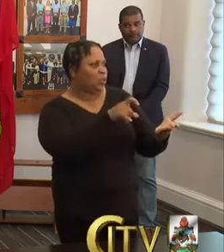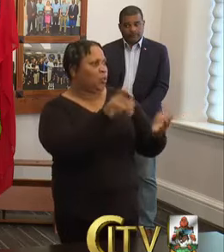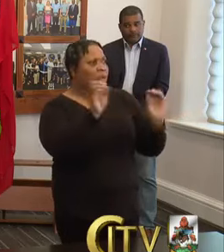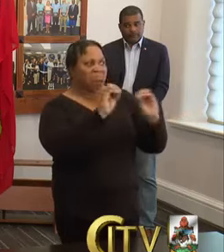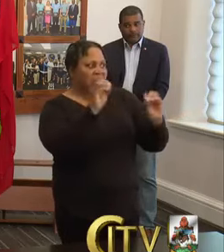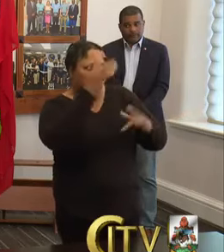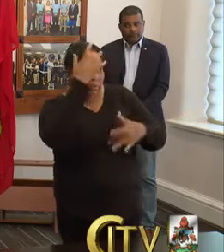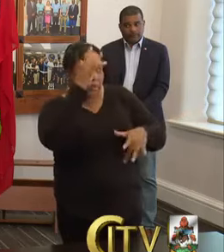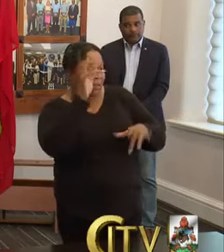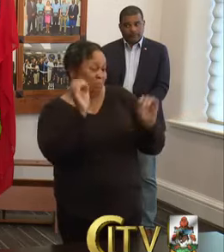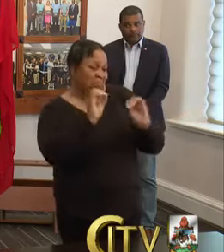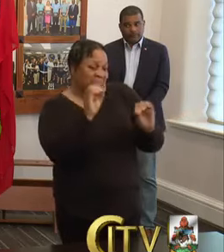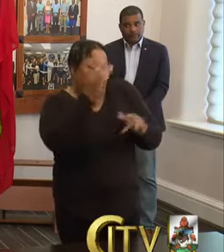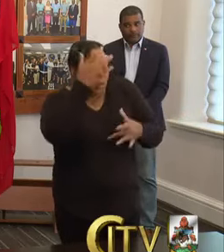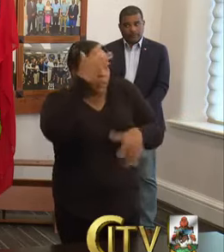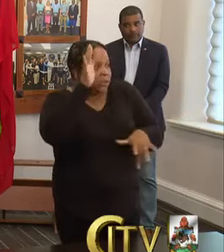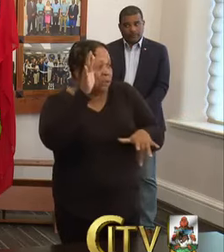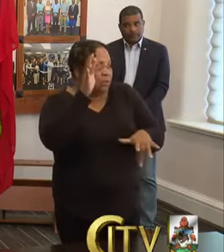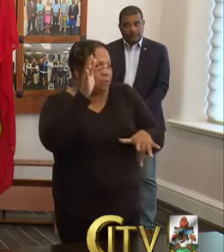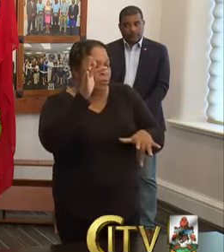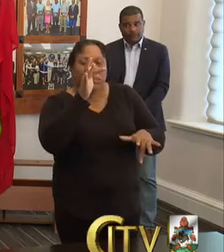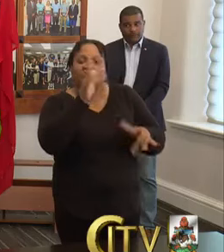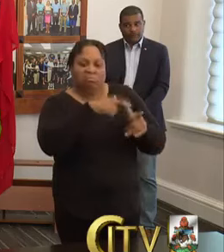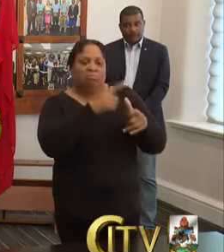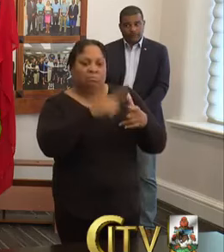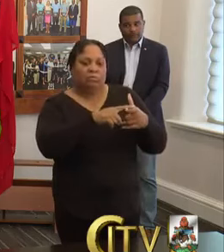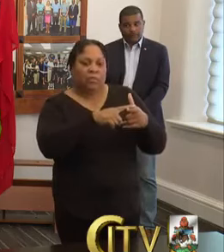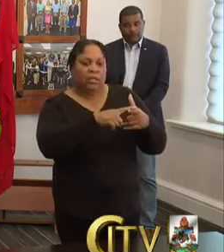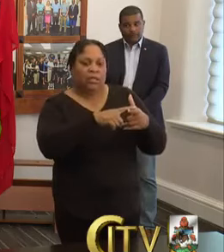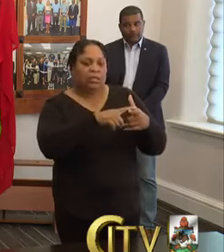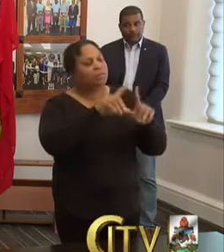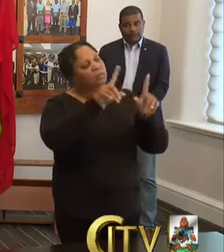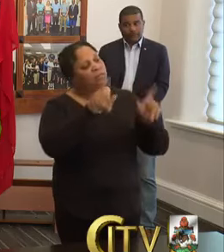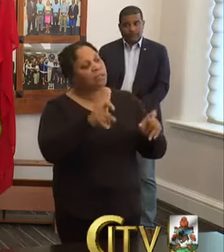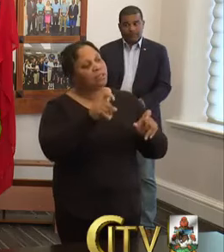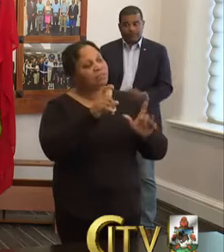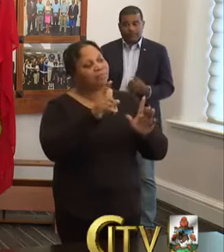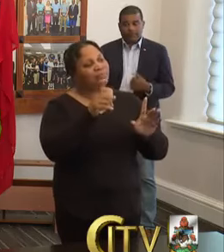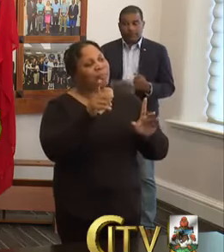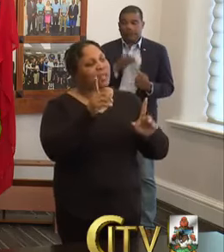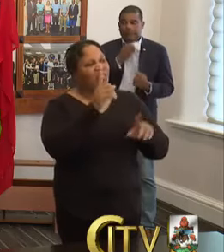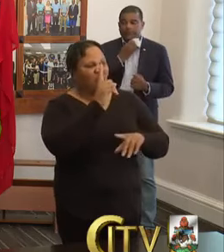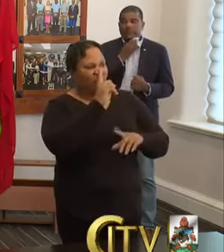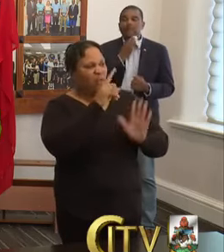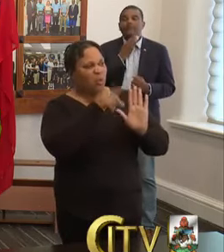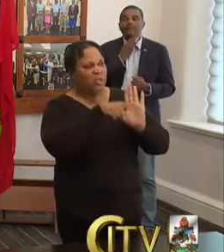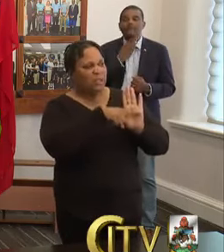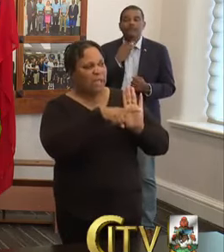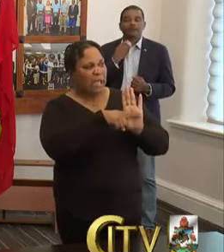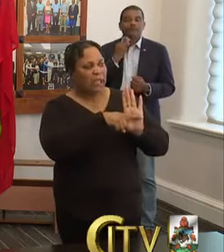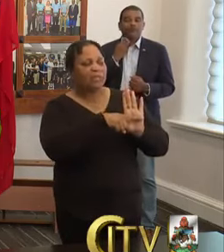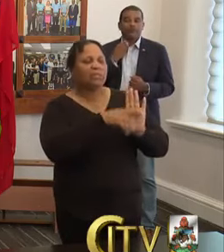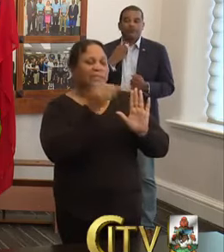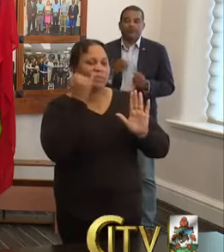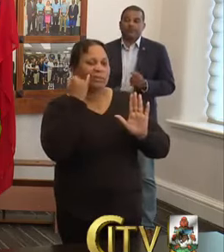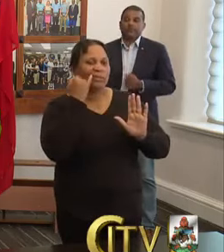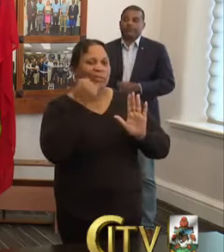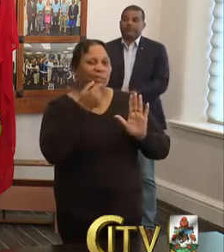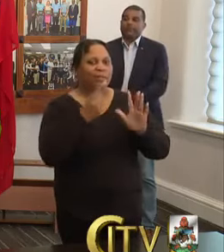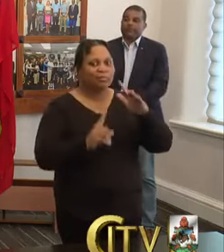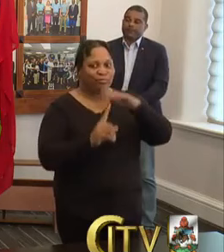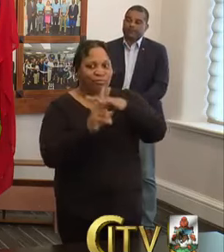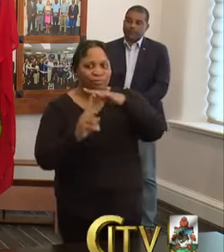If a person doesn't have any symptoms, then a test could result in what's called a false negative. So if a person presents with symptoms,